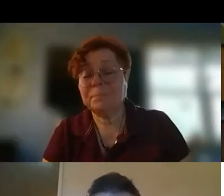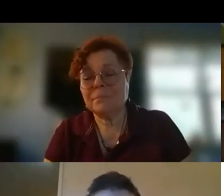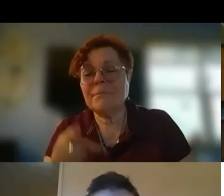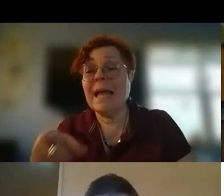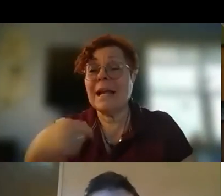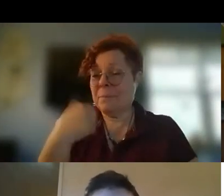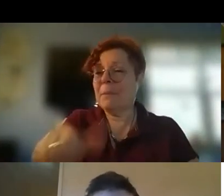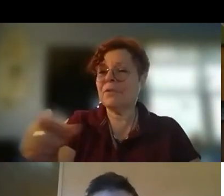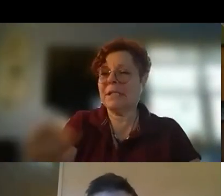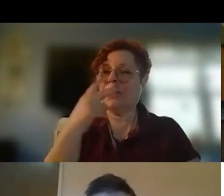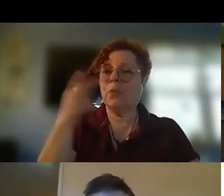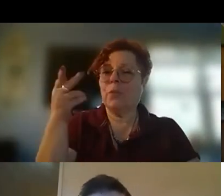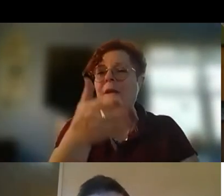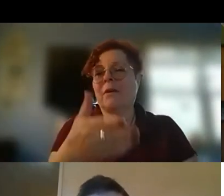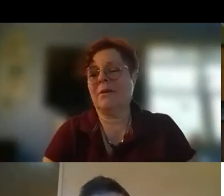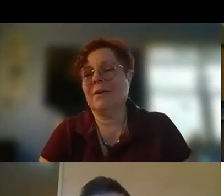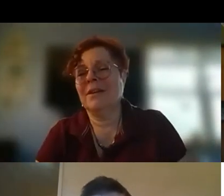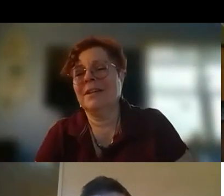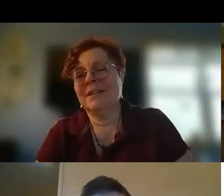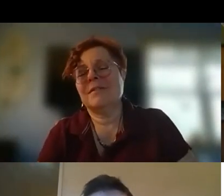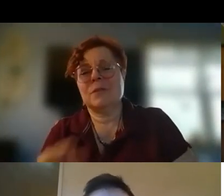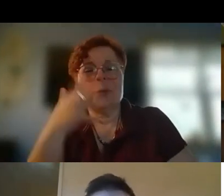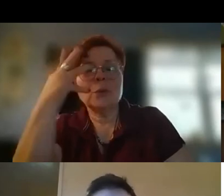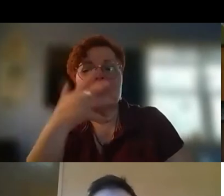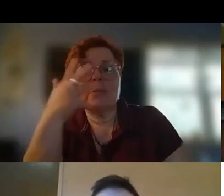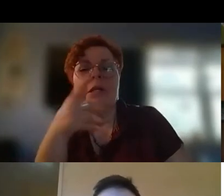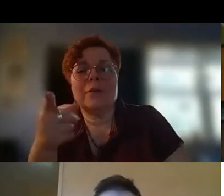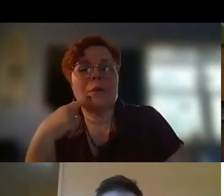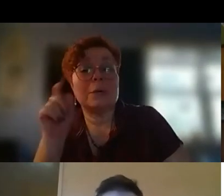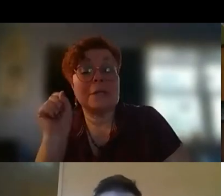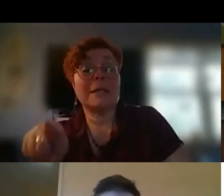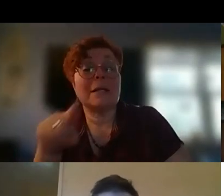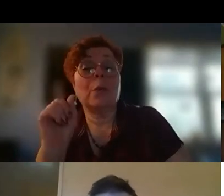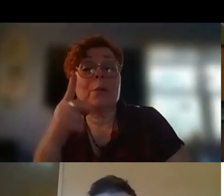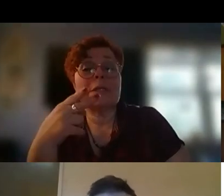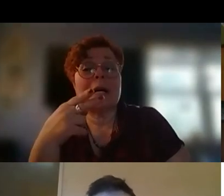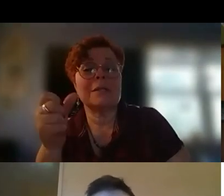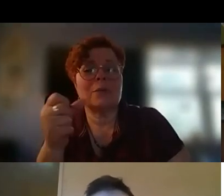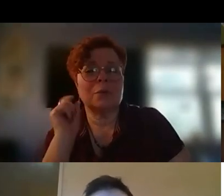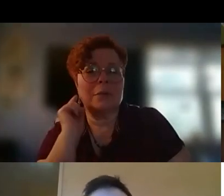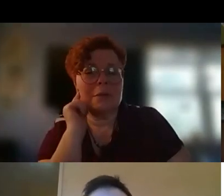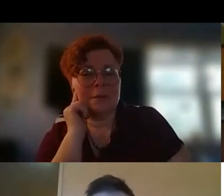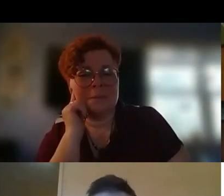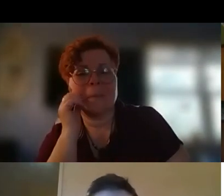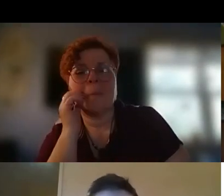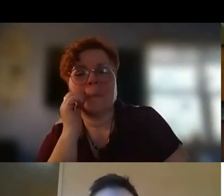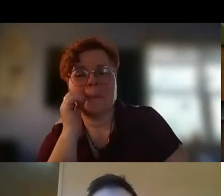And I remember seeing you there. That's why you looked familiar. That's why I was asking where you went to high school. Yeah,